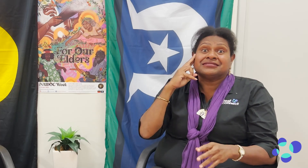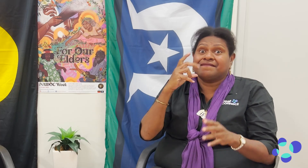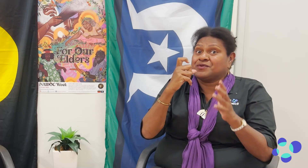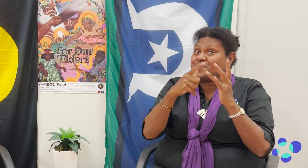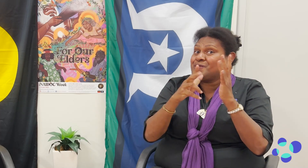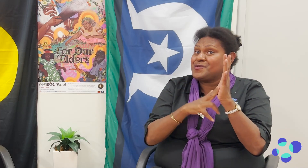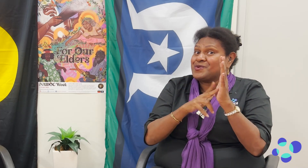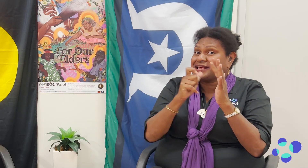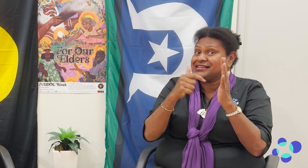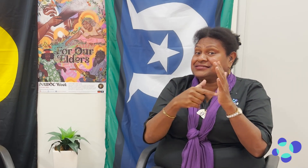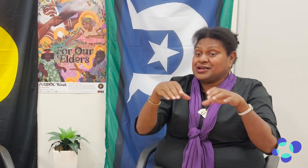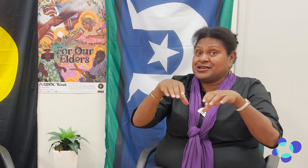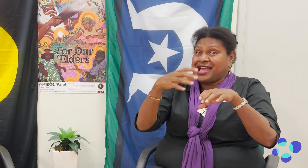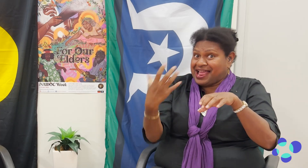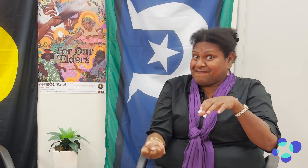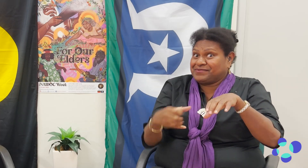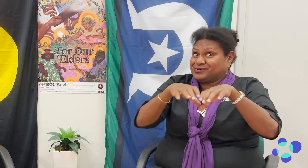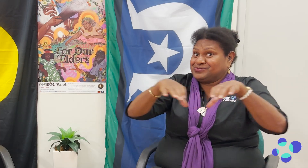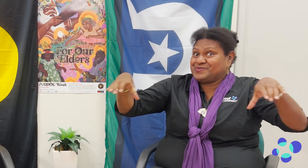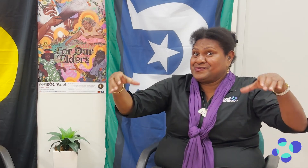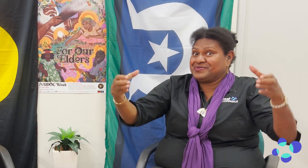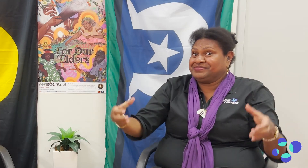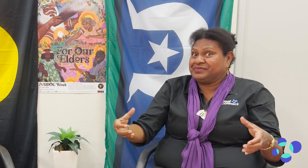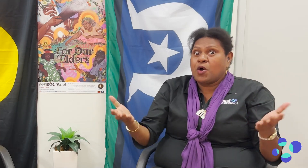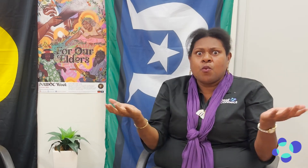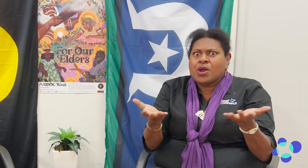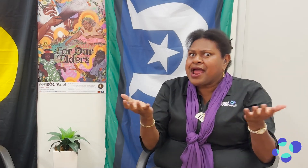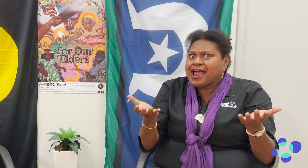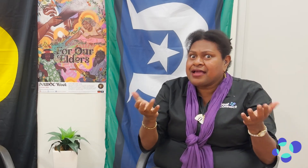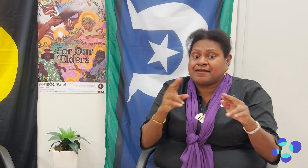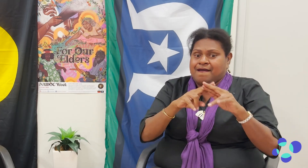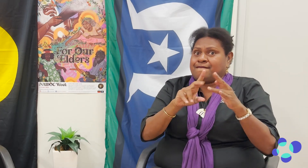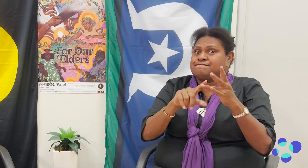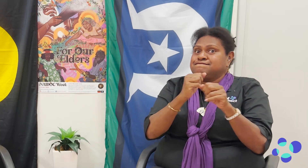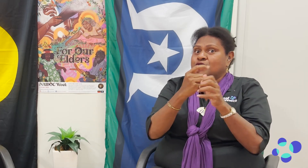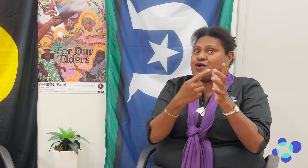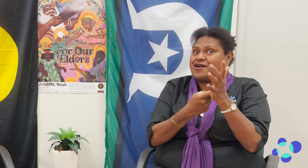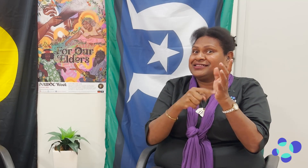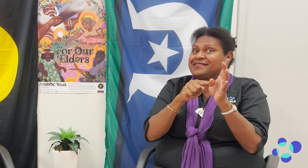Connect will be holding a store. That will be at Fogarty Park.